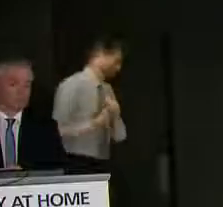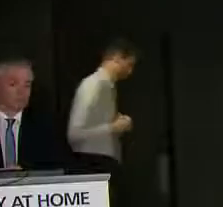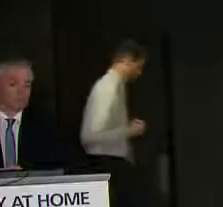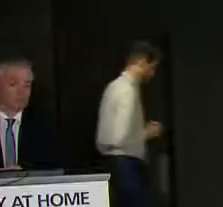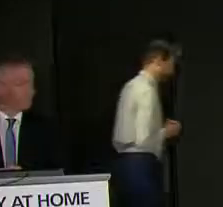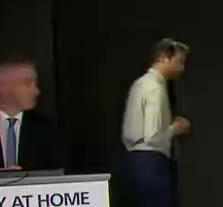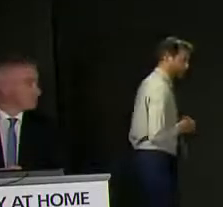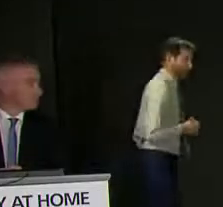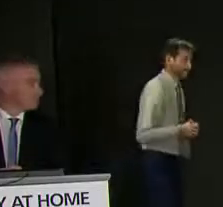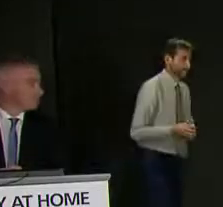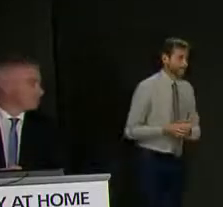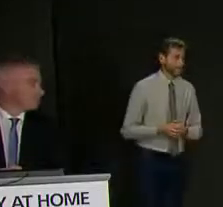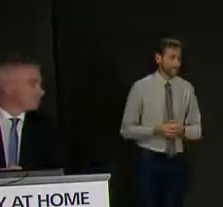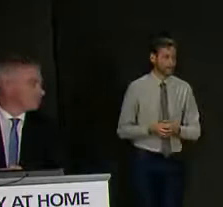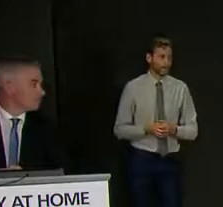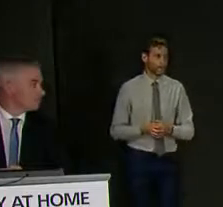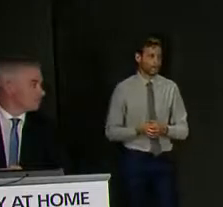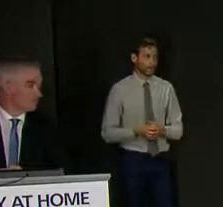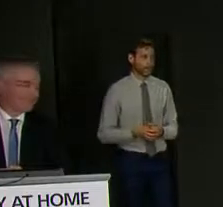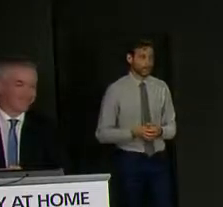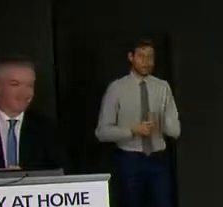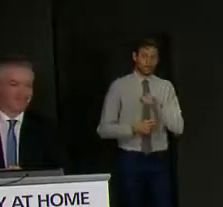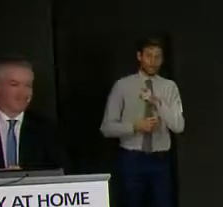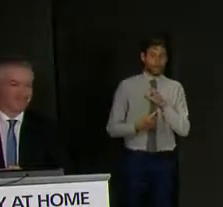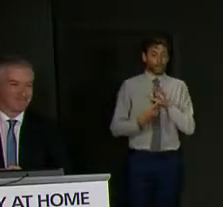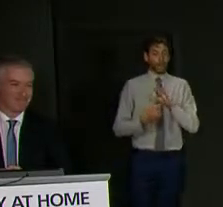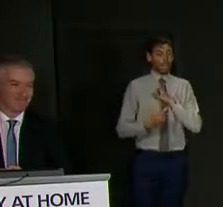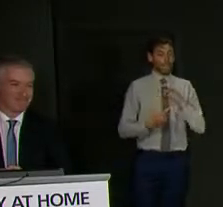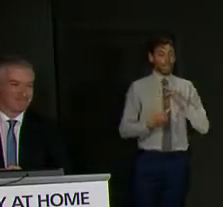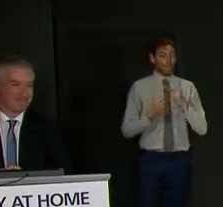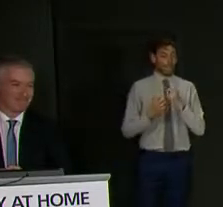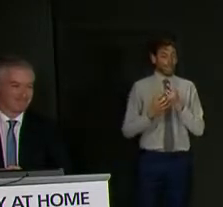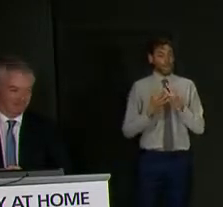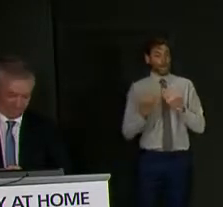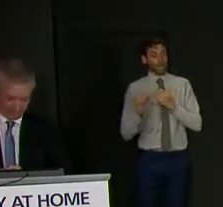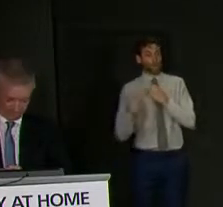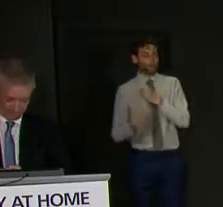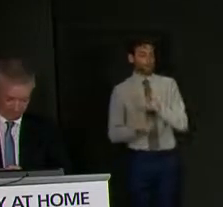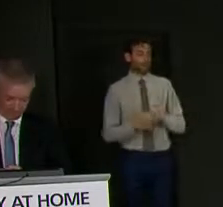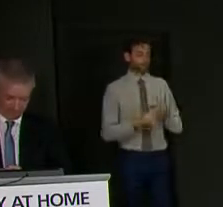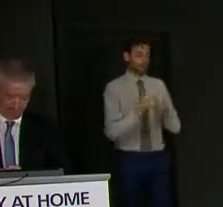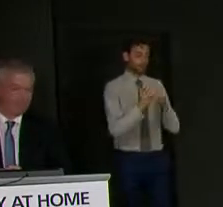The two medical office has many responsibilities. Tom Martin from The Express.